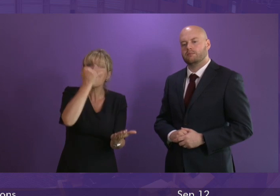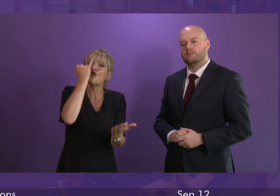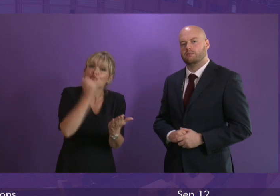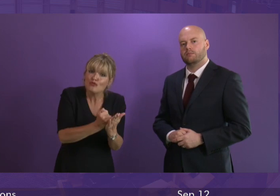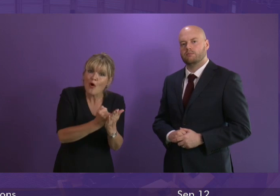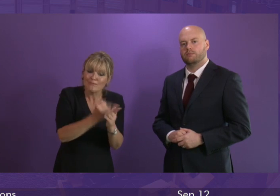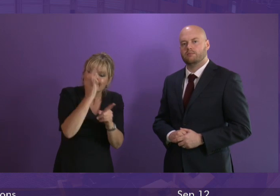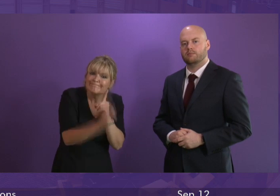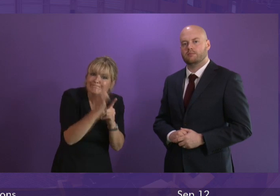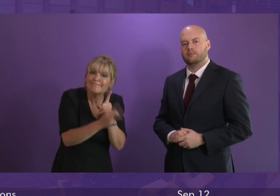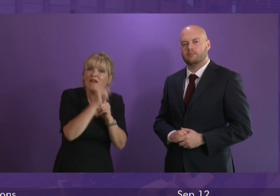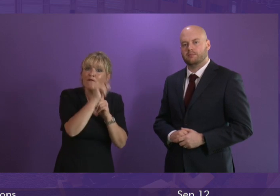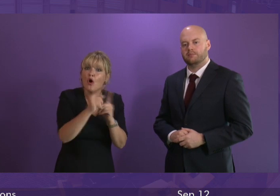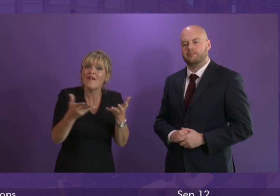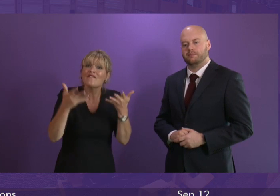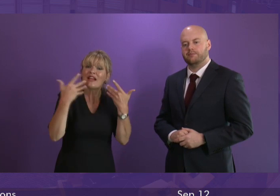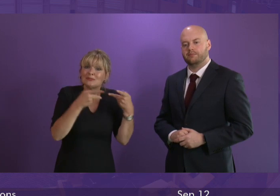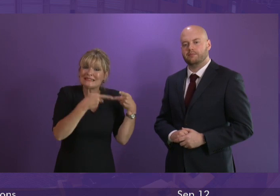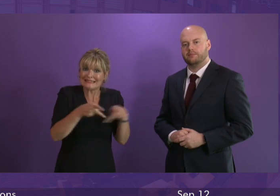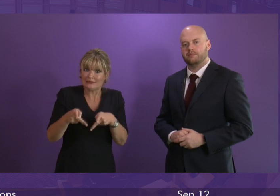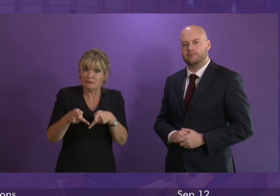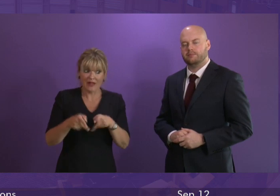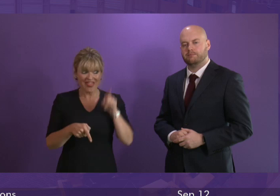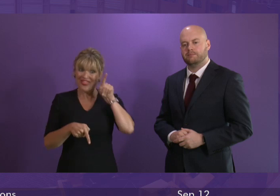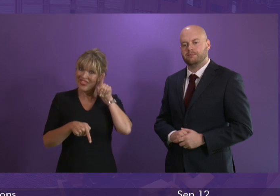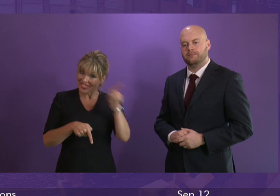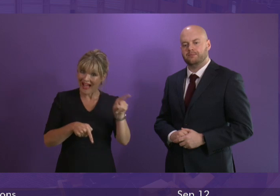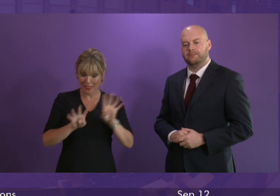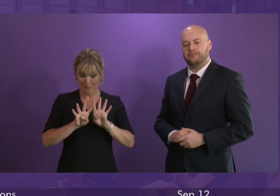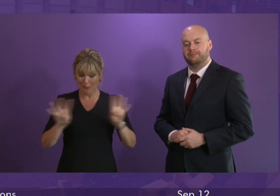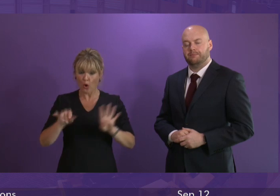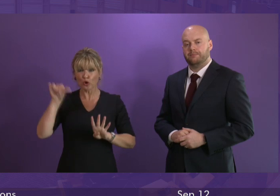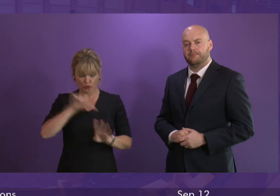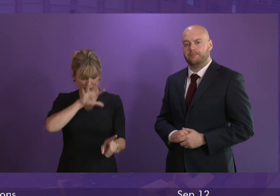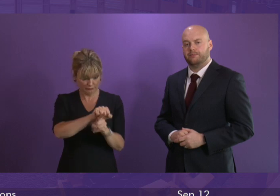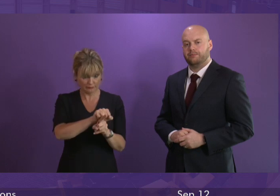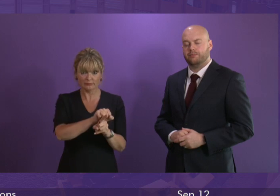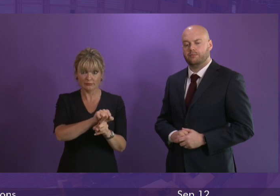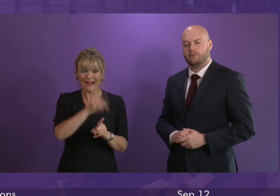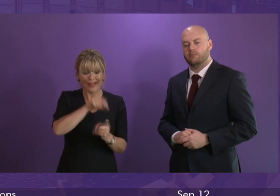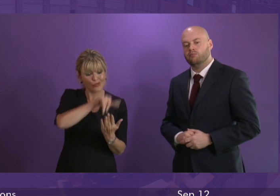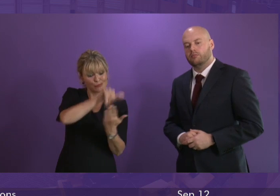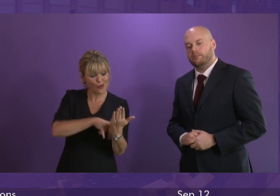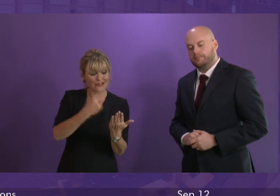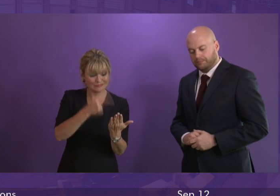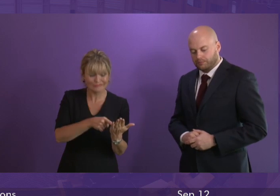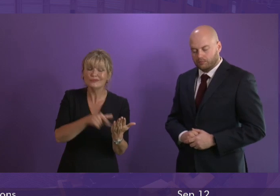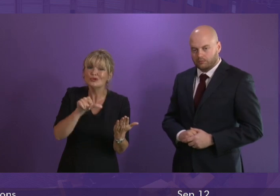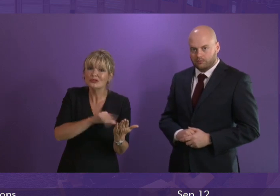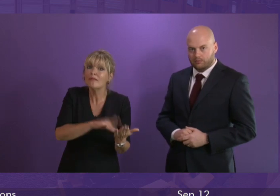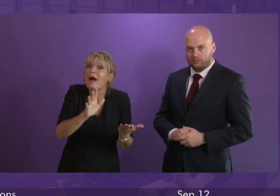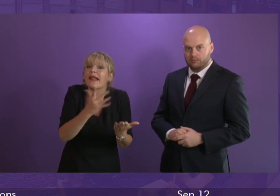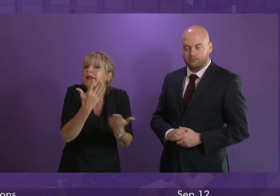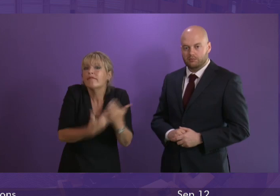the ventilation system. That is something that the Board should have picked up, and the report sets out opportunities for that to have done, but it